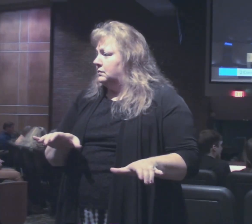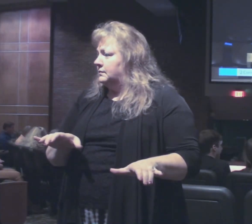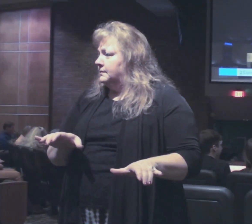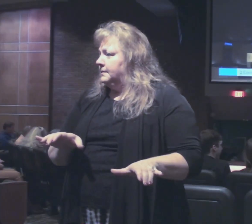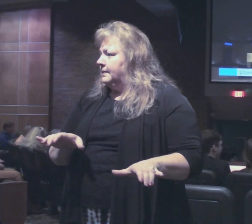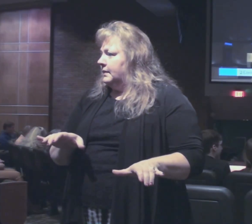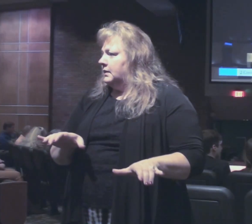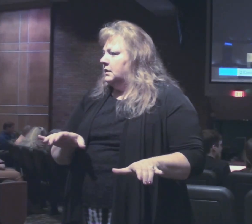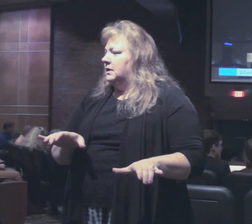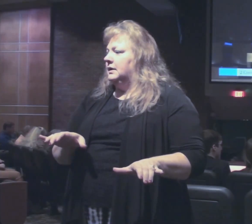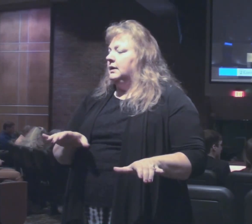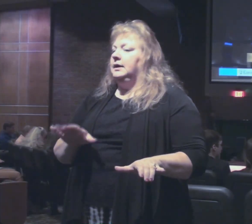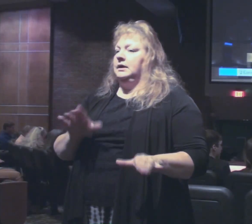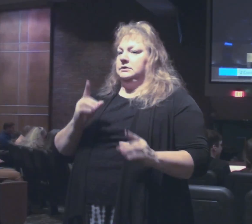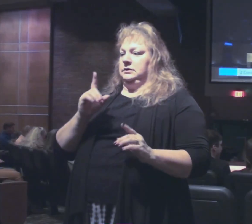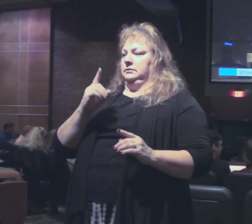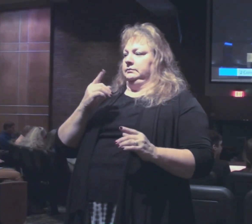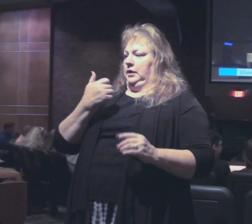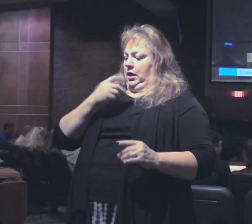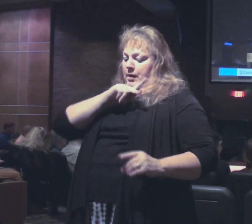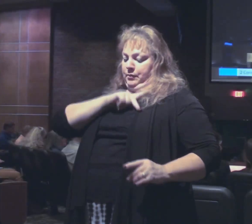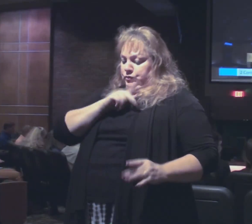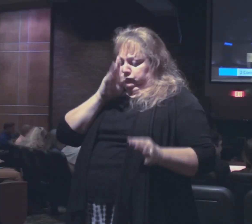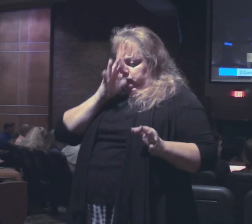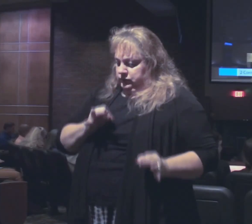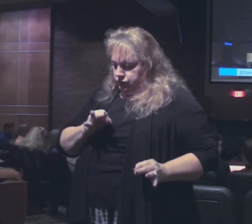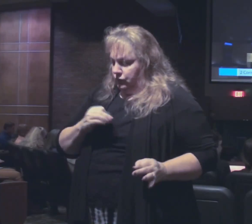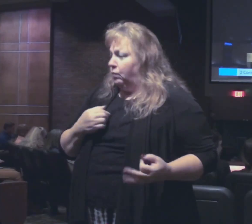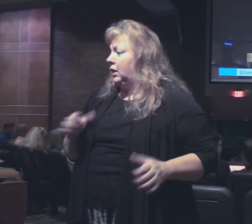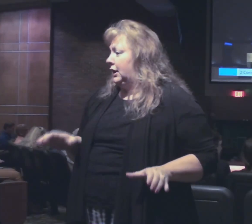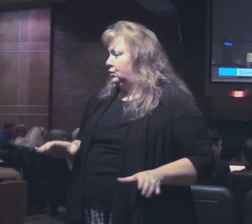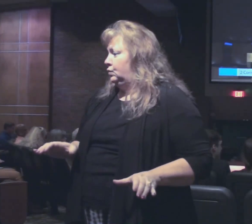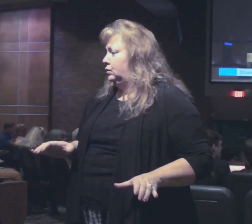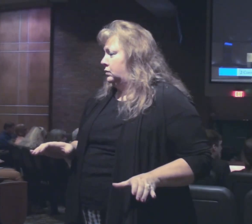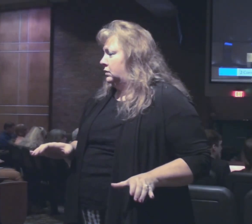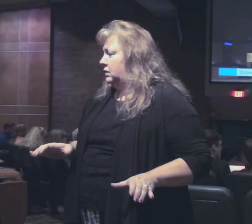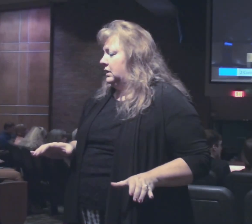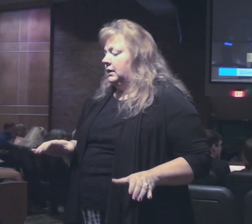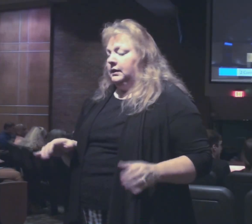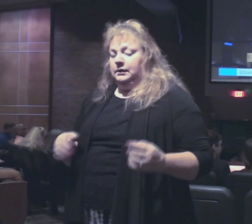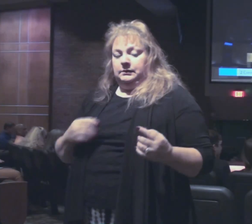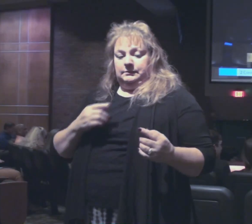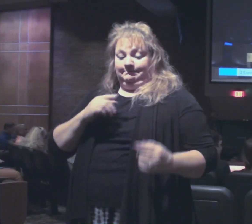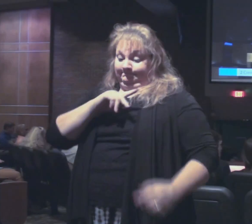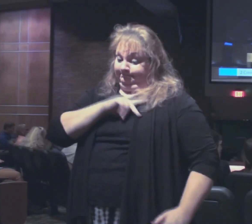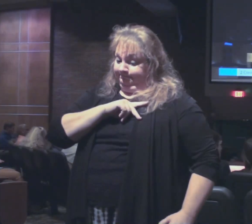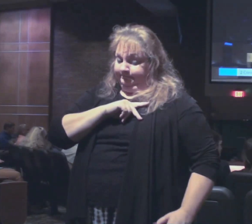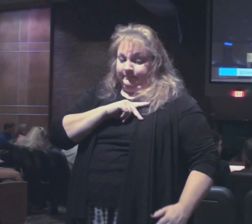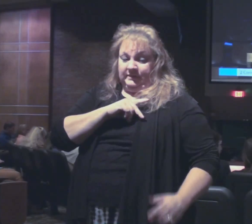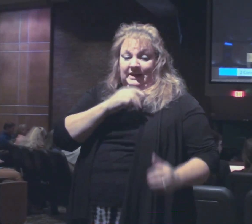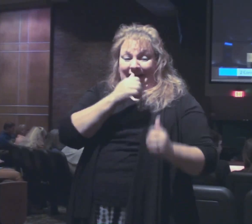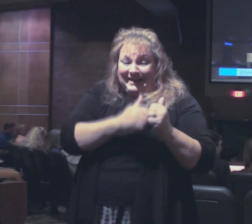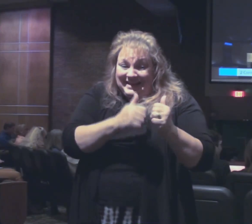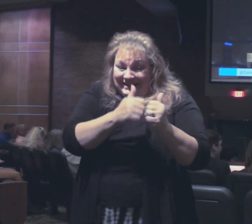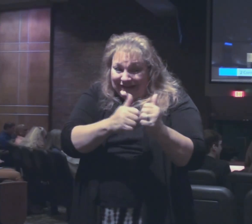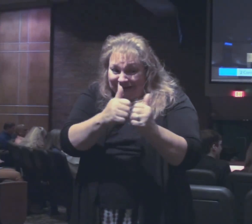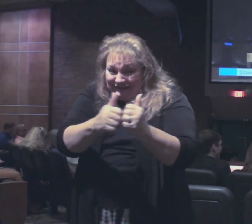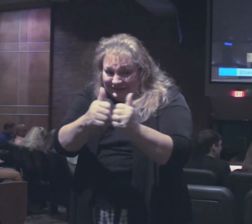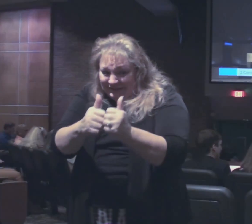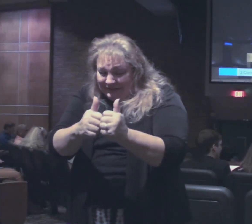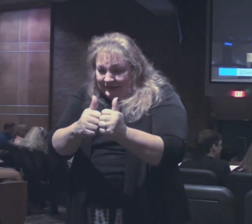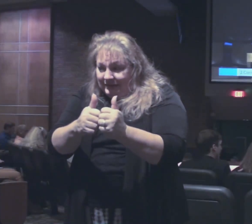It's an individual decision, what I do. Each one is to do as